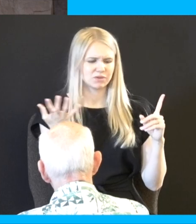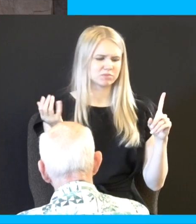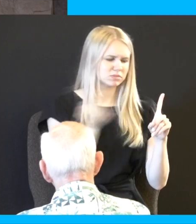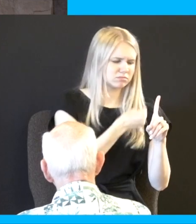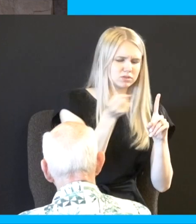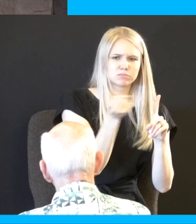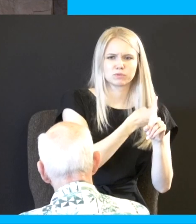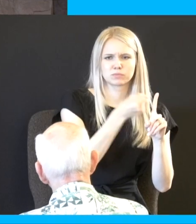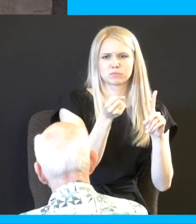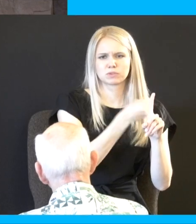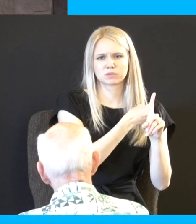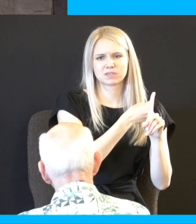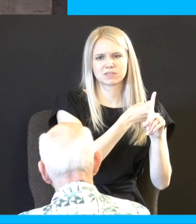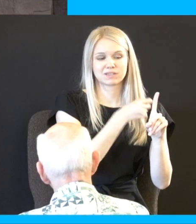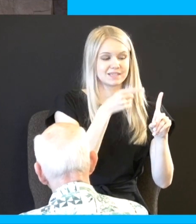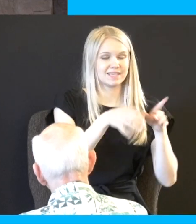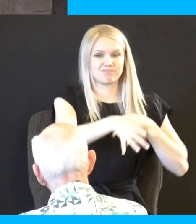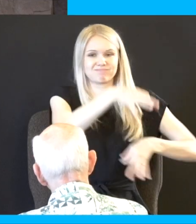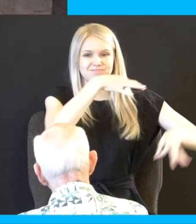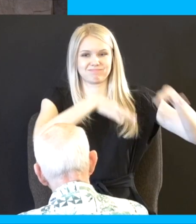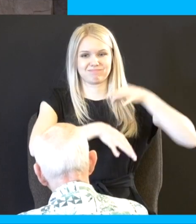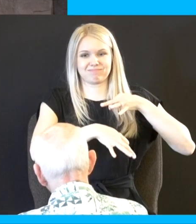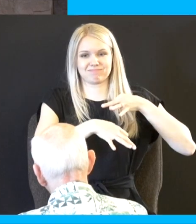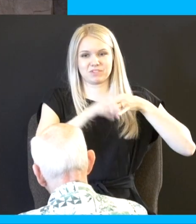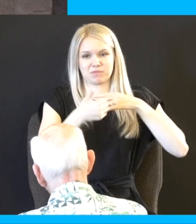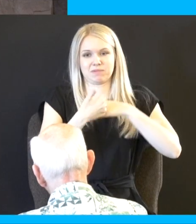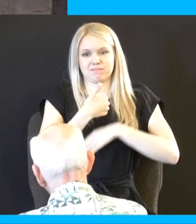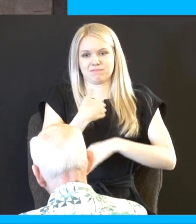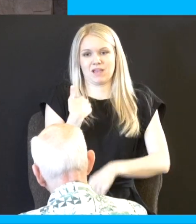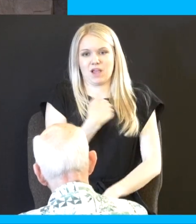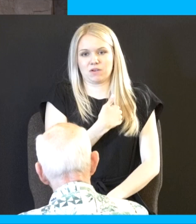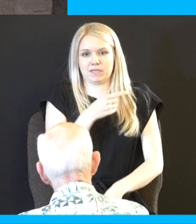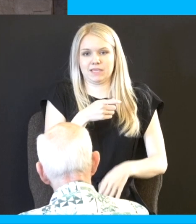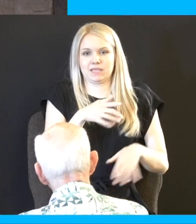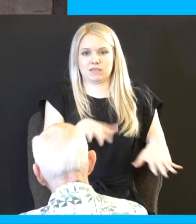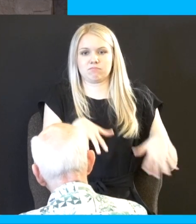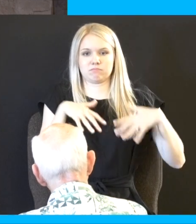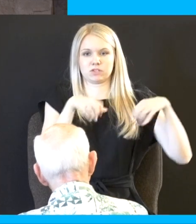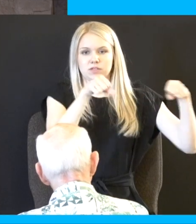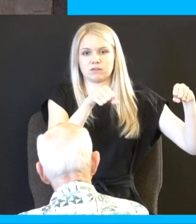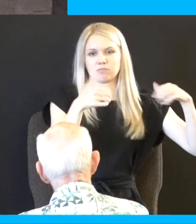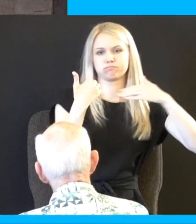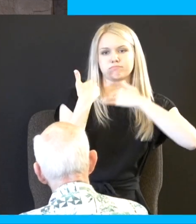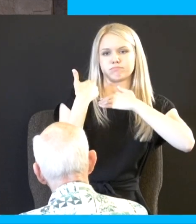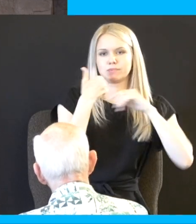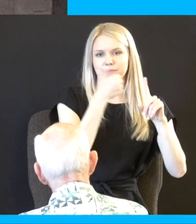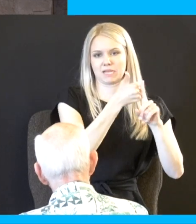beating we deserve was upon him look at this and with his stripes we are